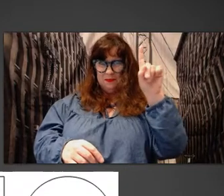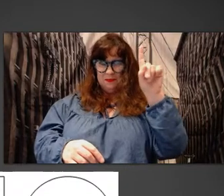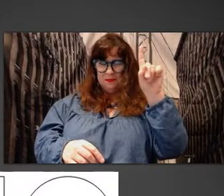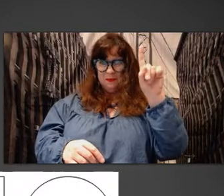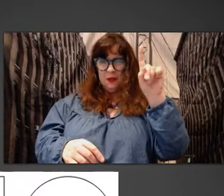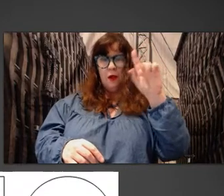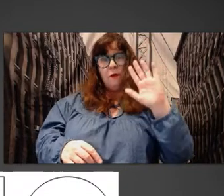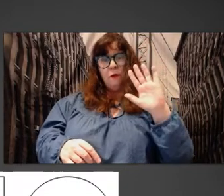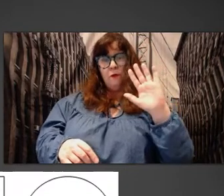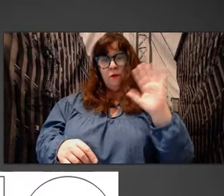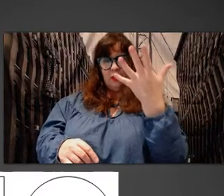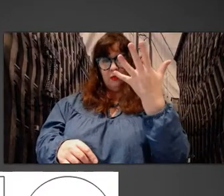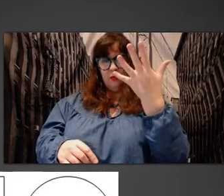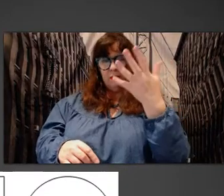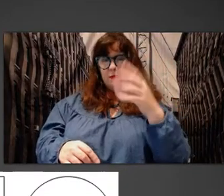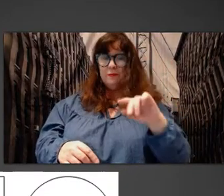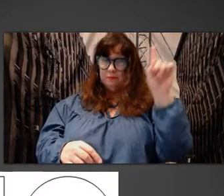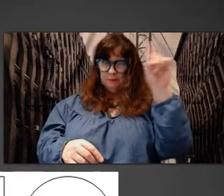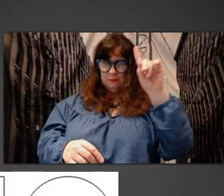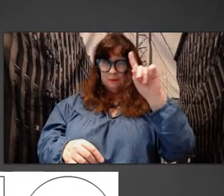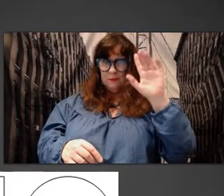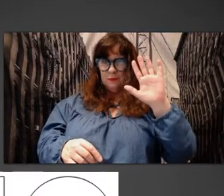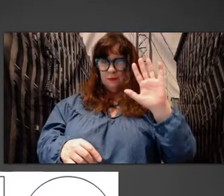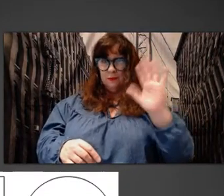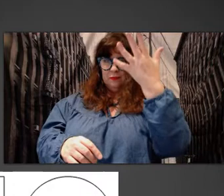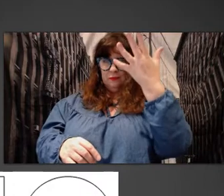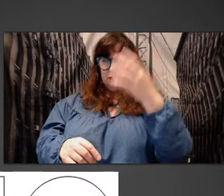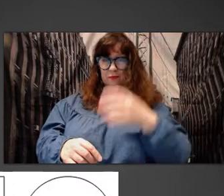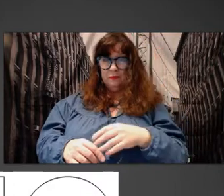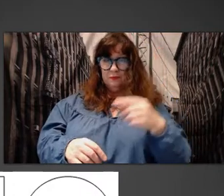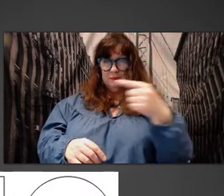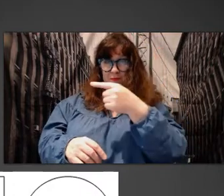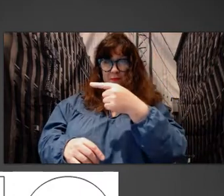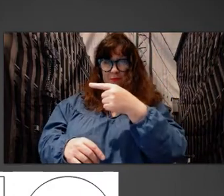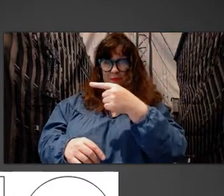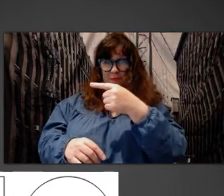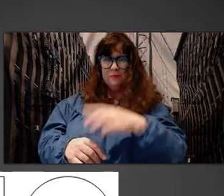Today is the fifth. Today, fifth.